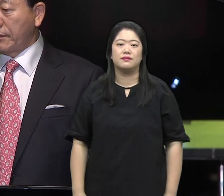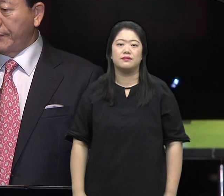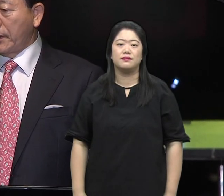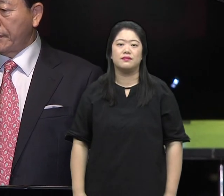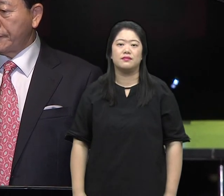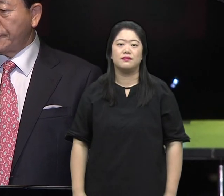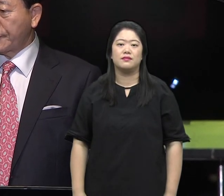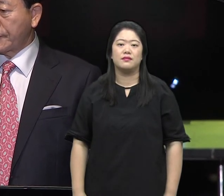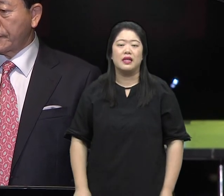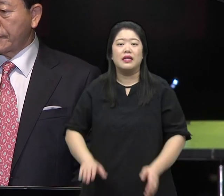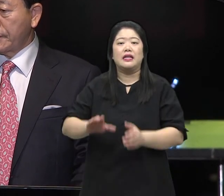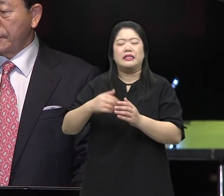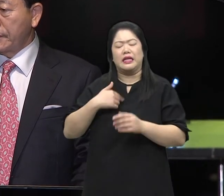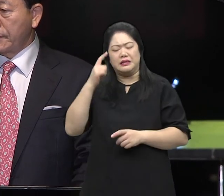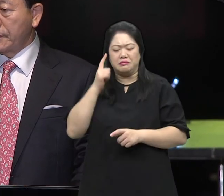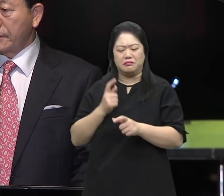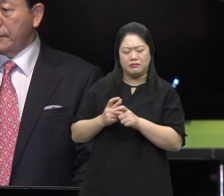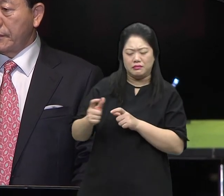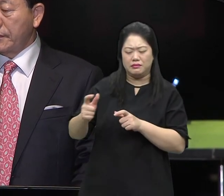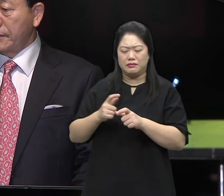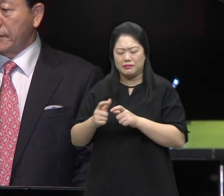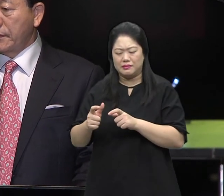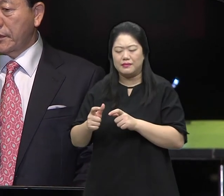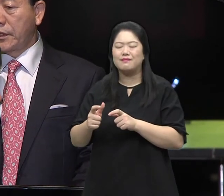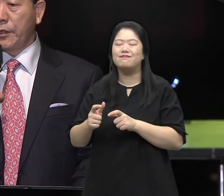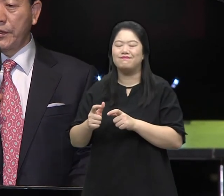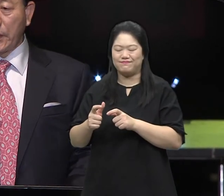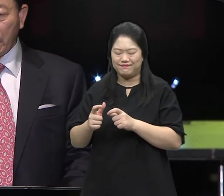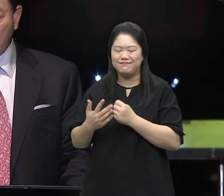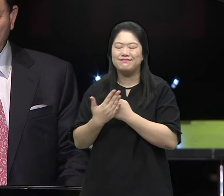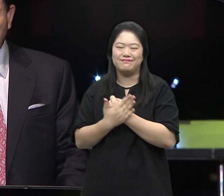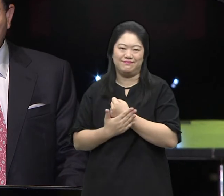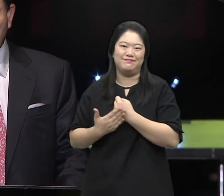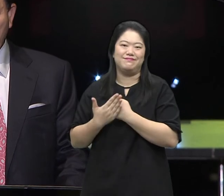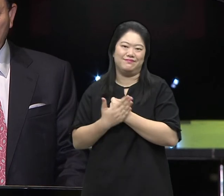That's why I received my second grace. And what was that?